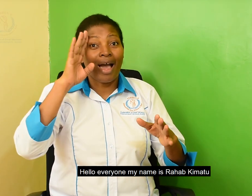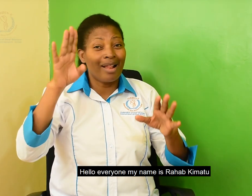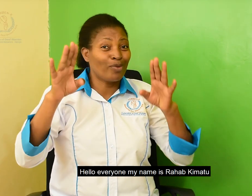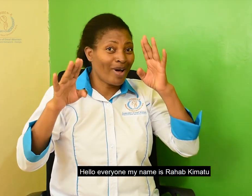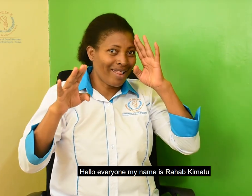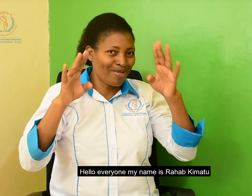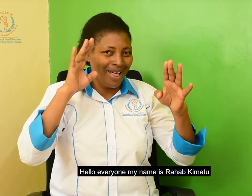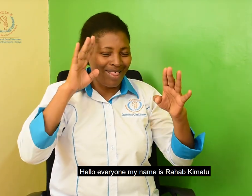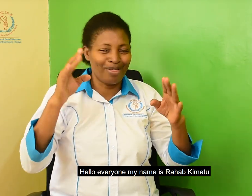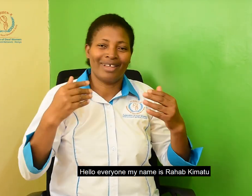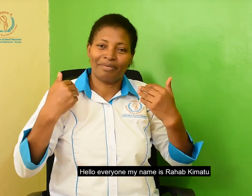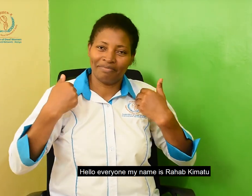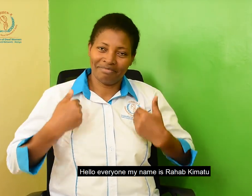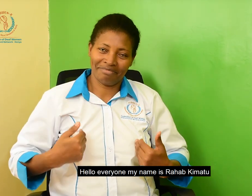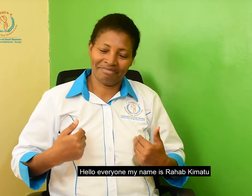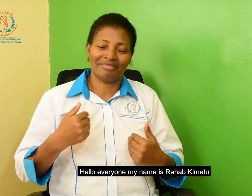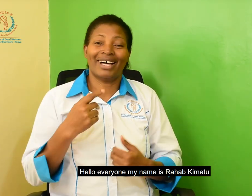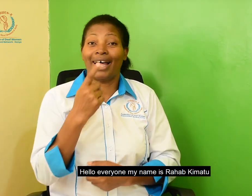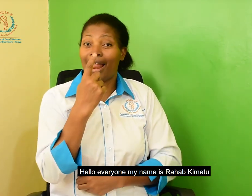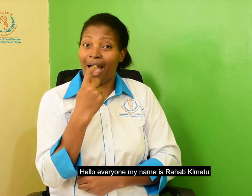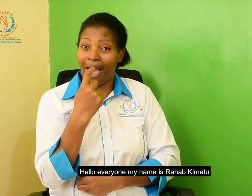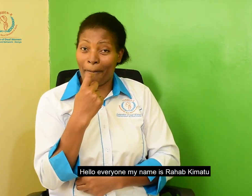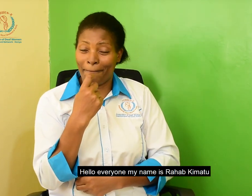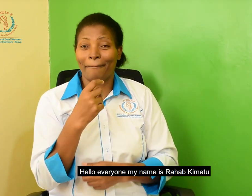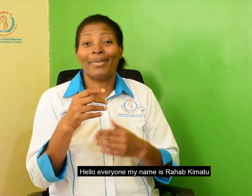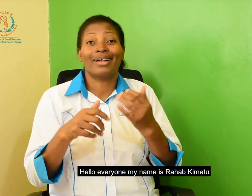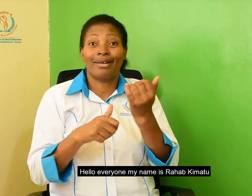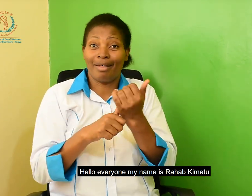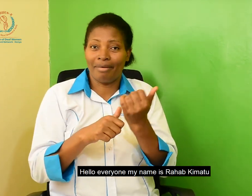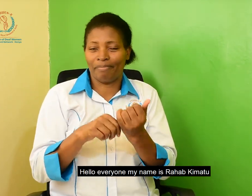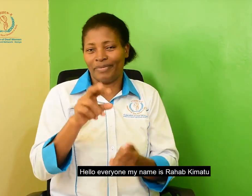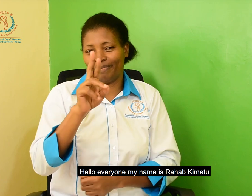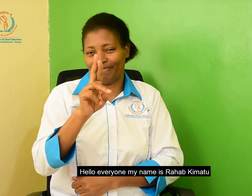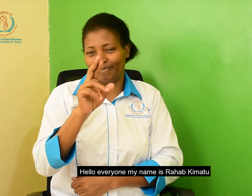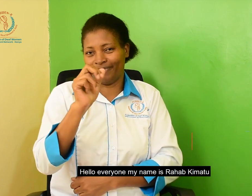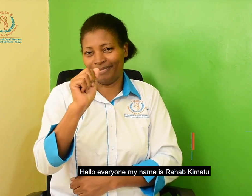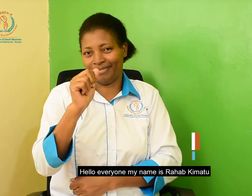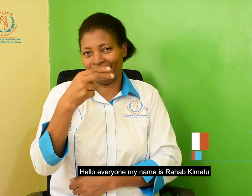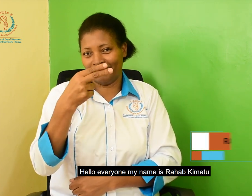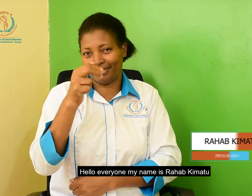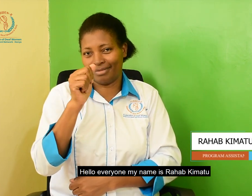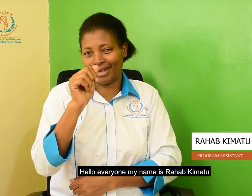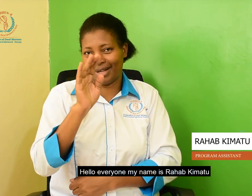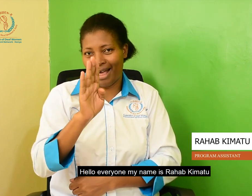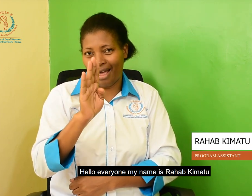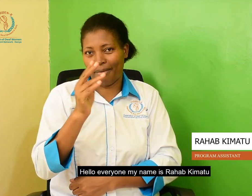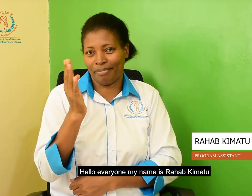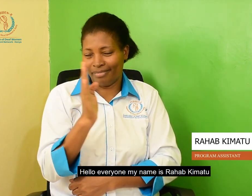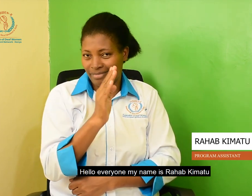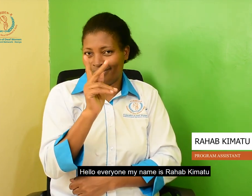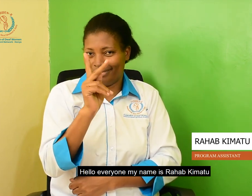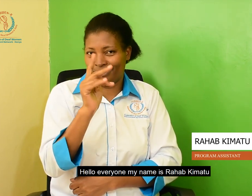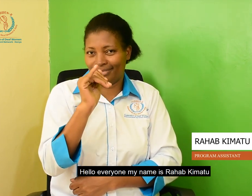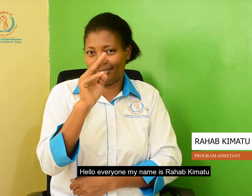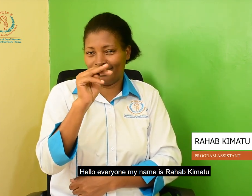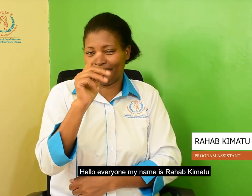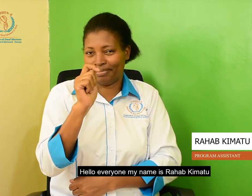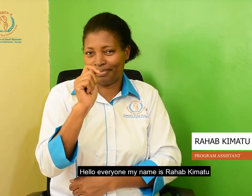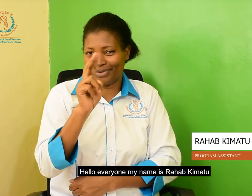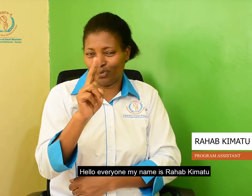Hello, everyone. My name is Rahab Kimatu.